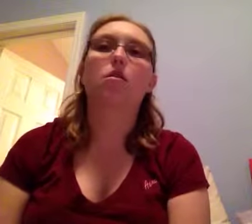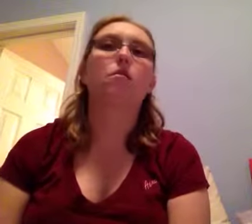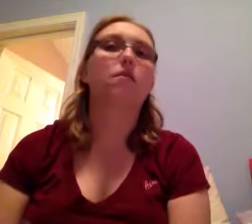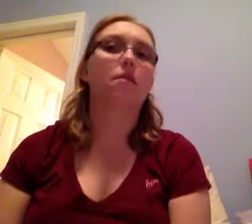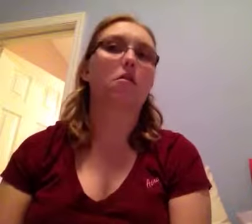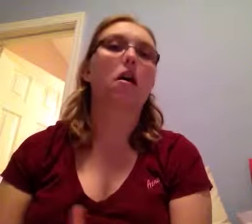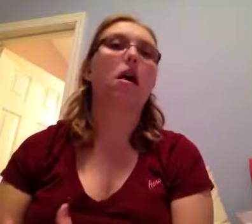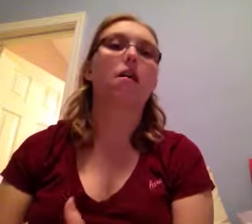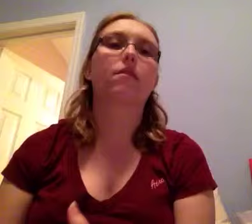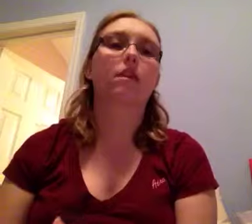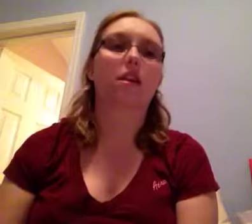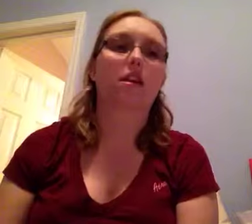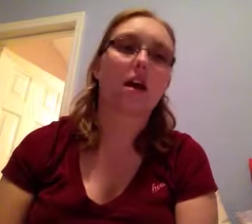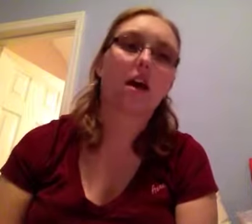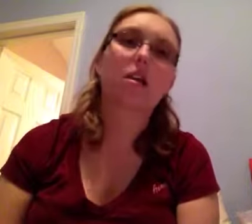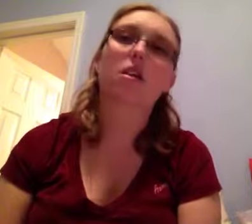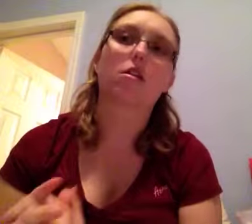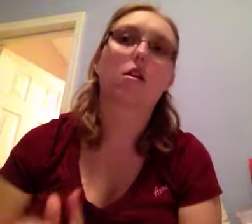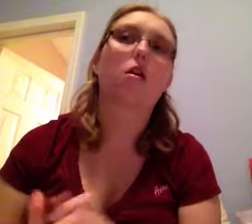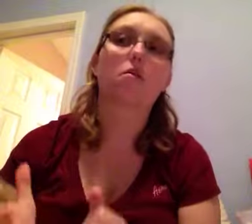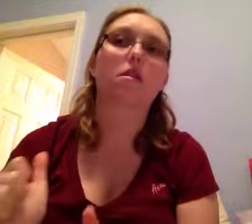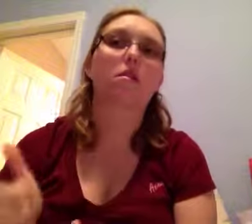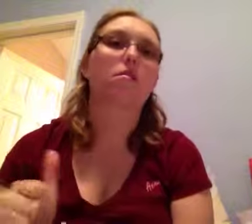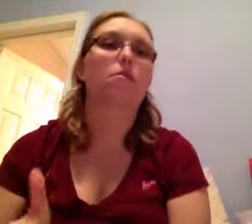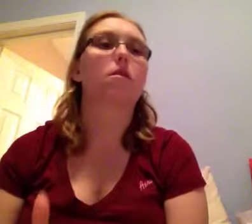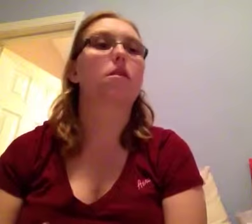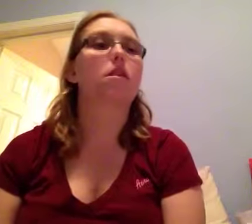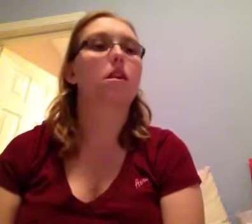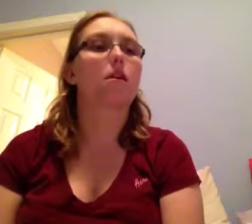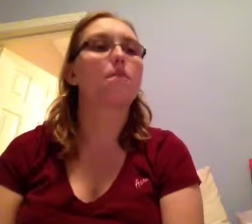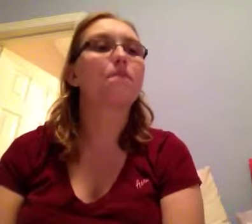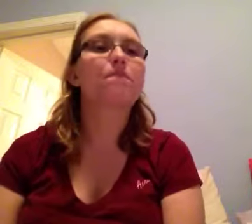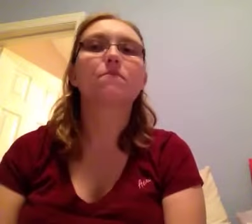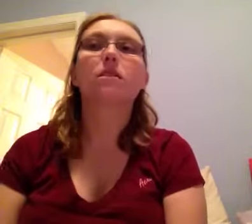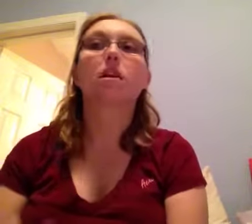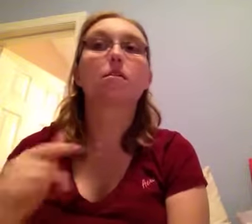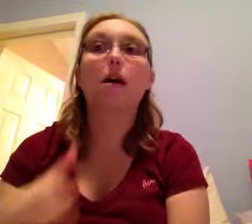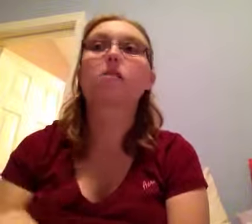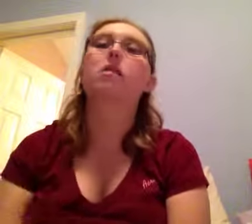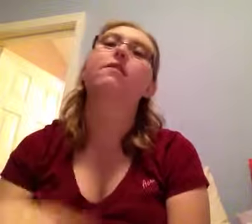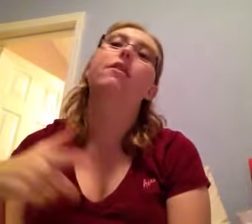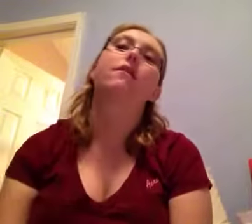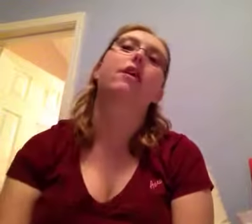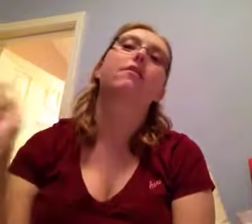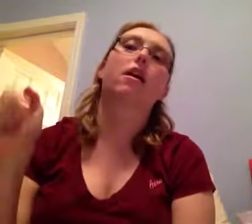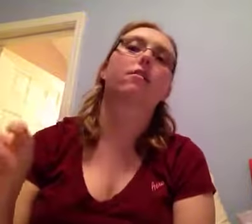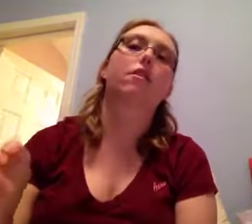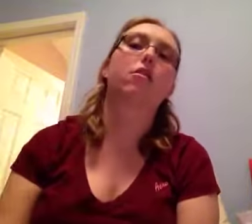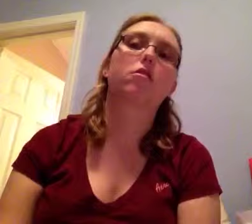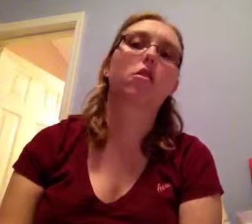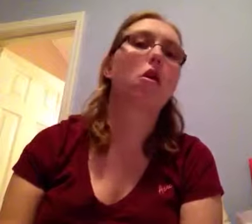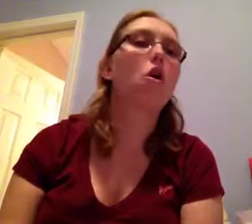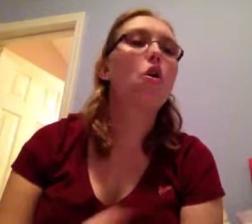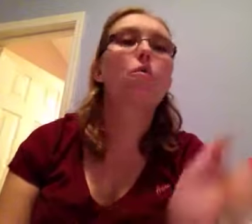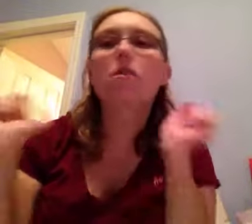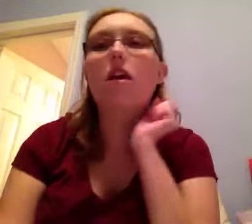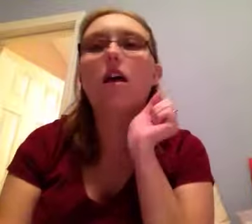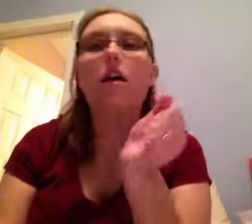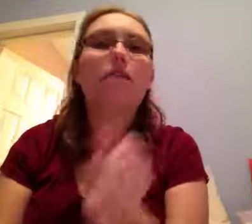too, even though I have seen that. And that's always a good one to see. Especially if you have fans of X-Files, which I love.